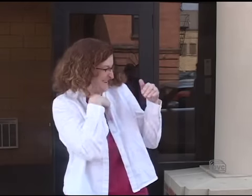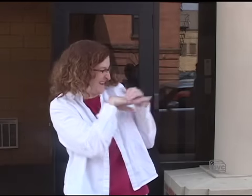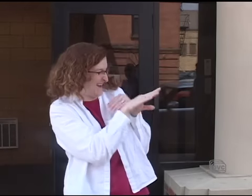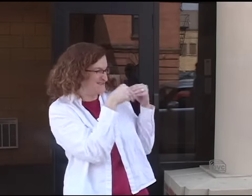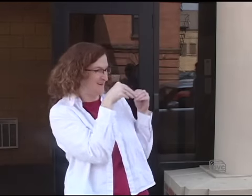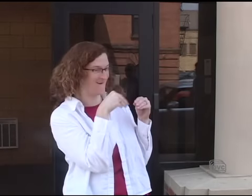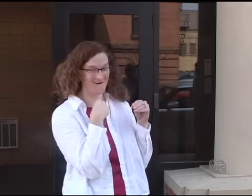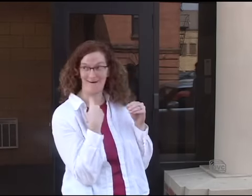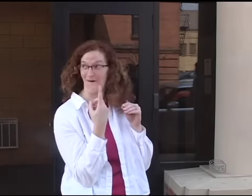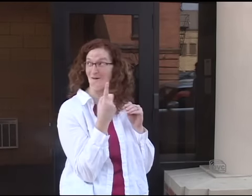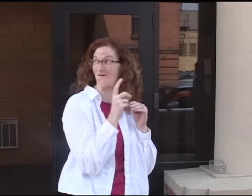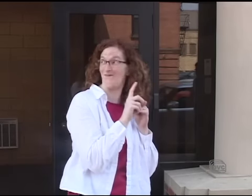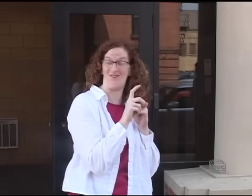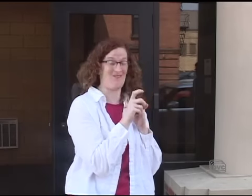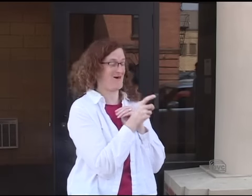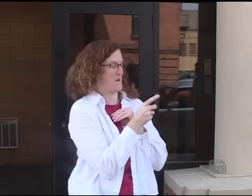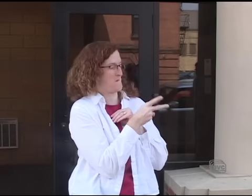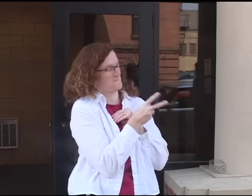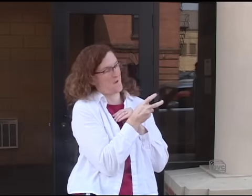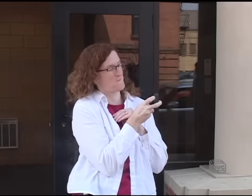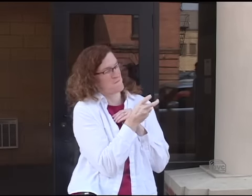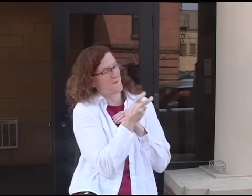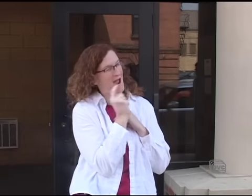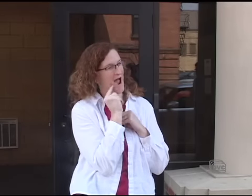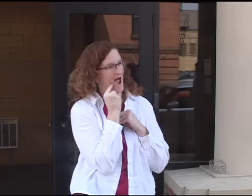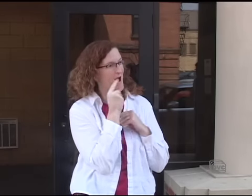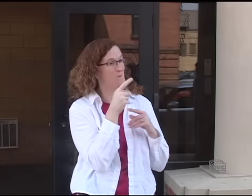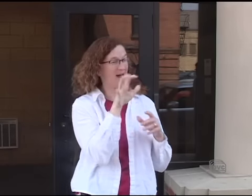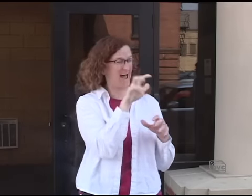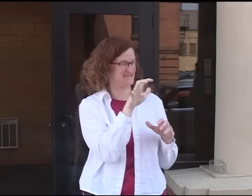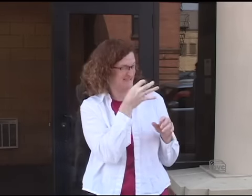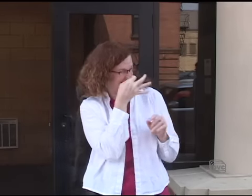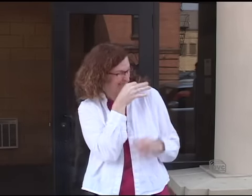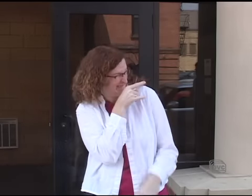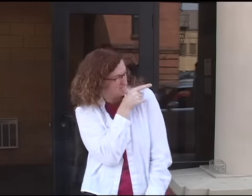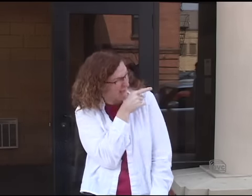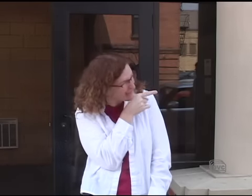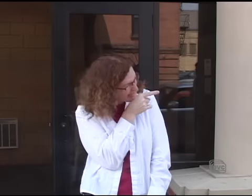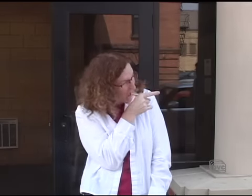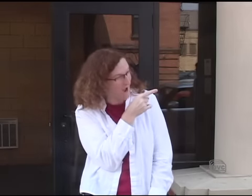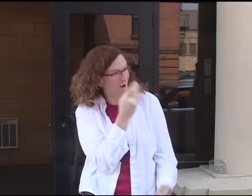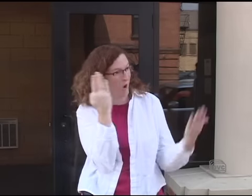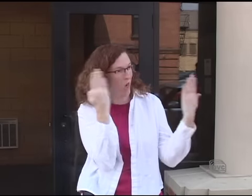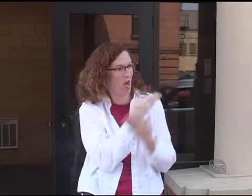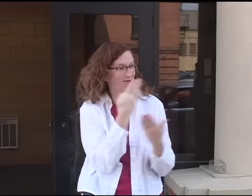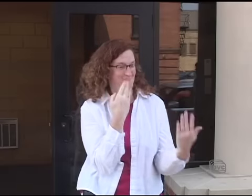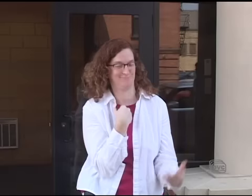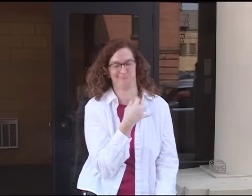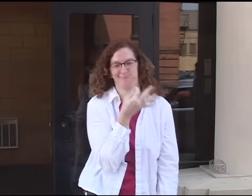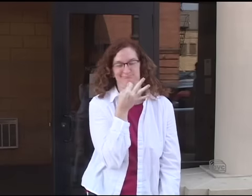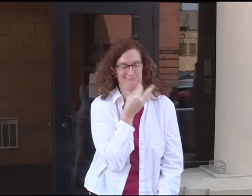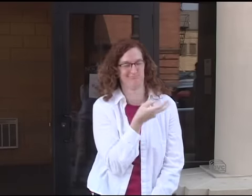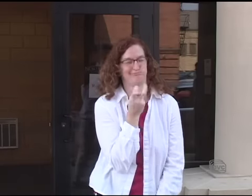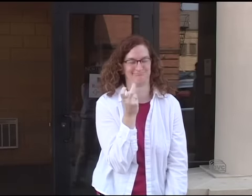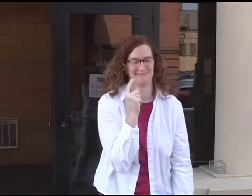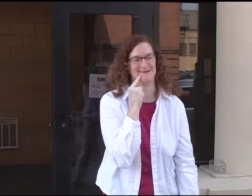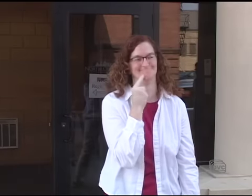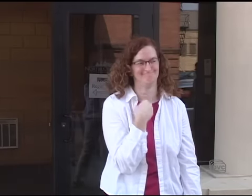before. One time I went into a store and I took some candy. It was really close to the entrance. Why not? I'm good at it.